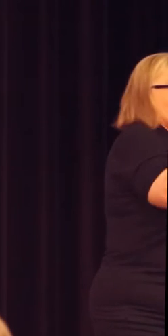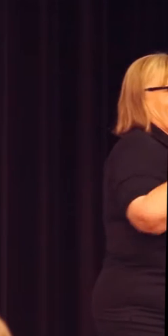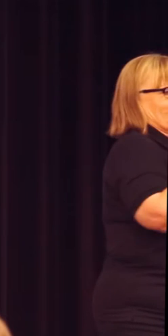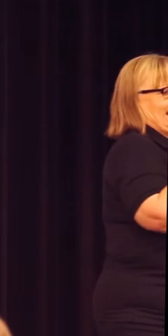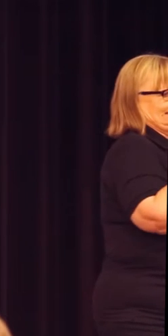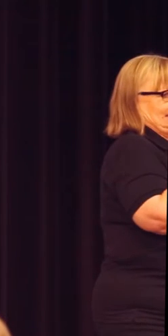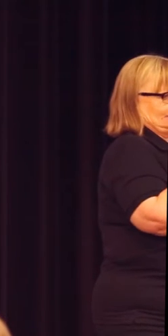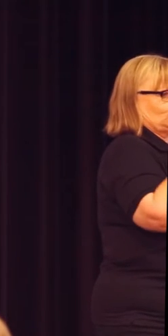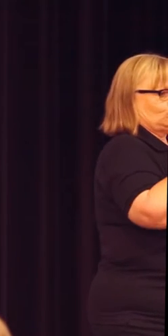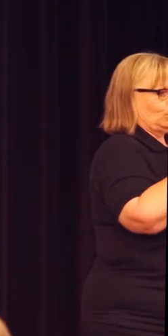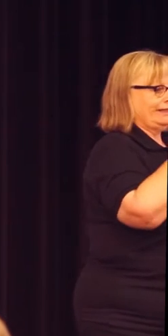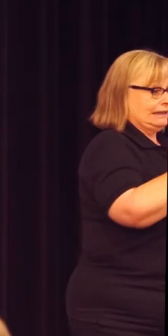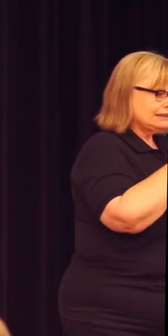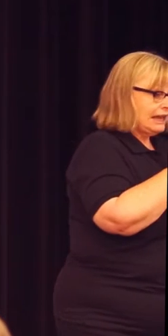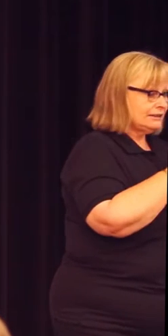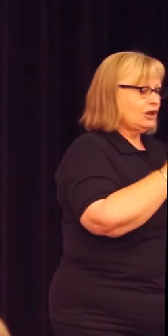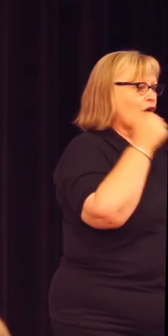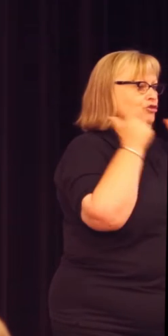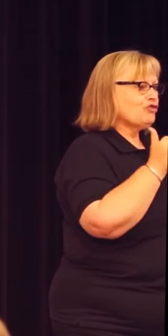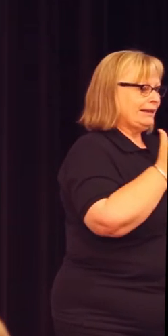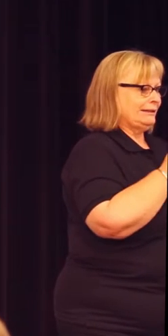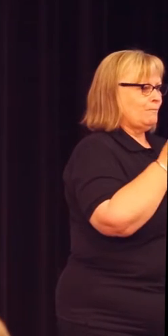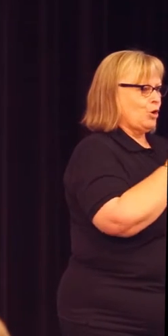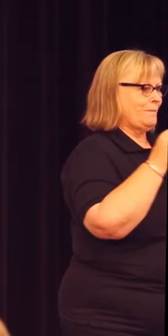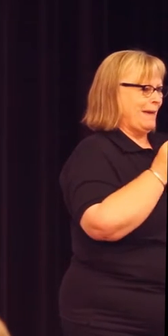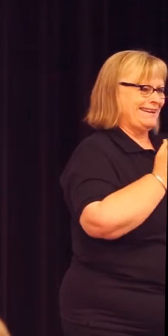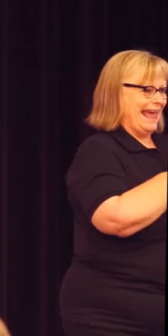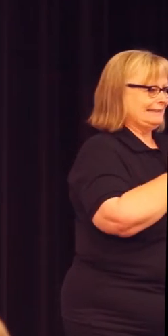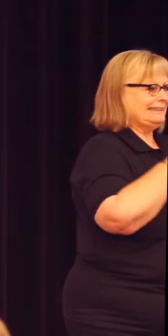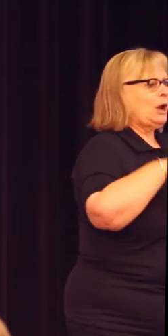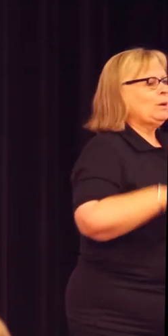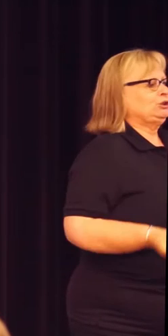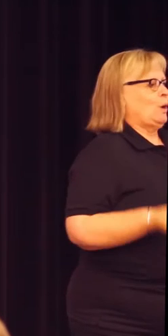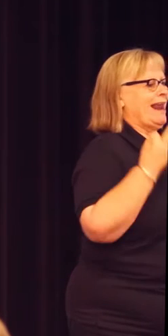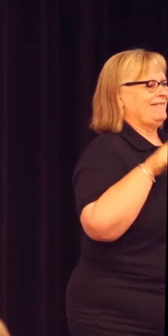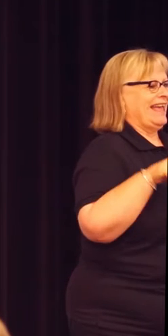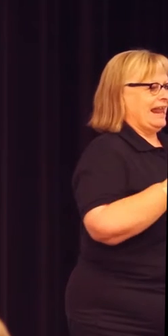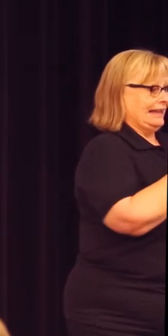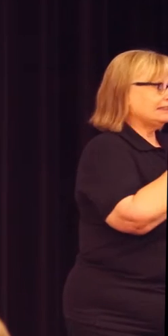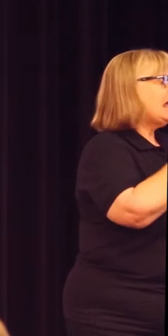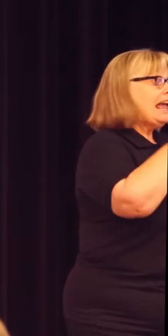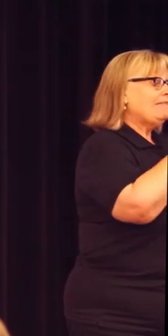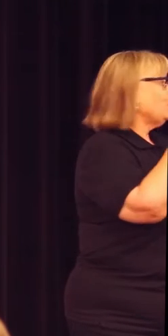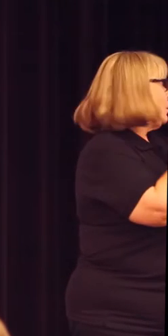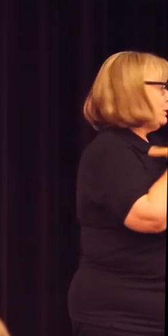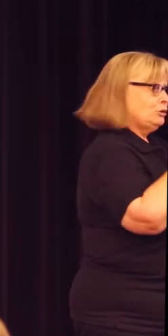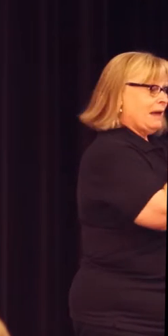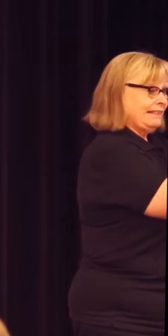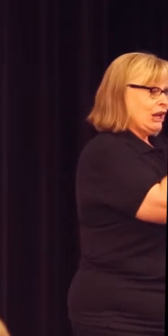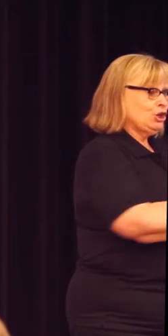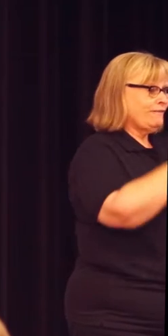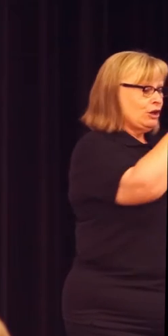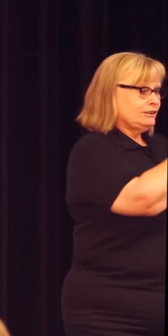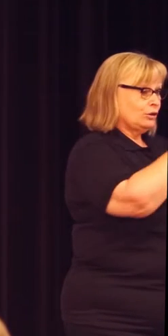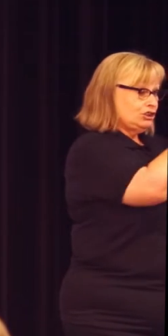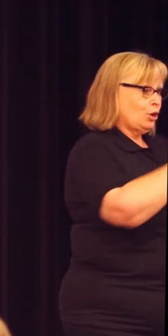great digital bandwidth, which this country does not have. So, if we were to make this a universal design country, we would